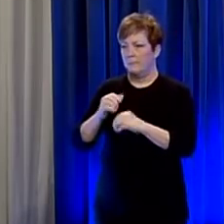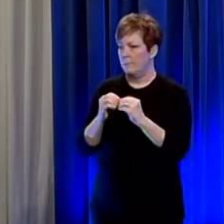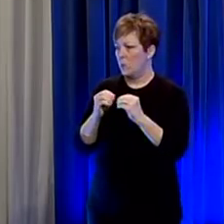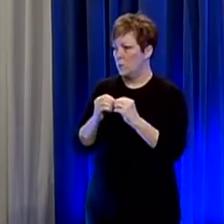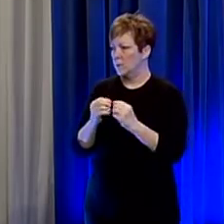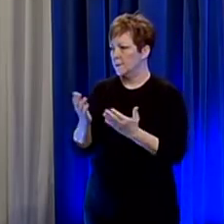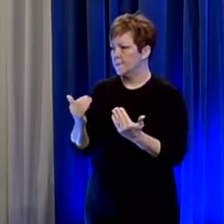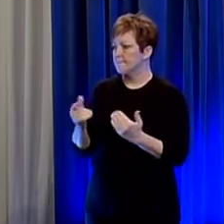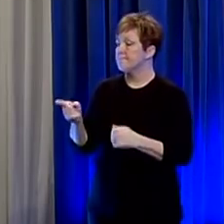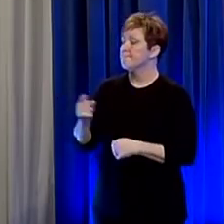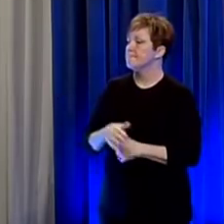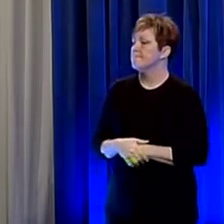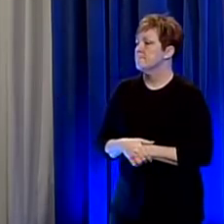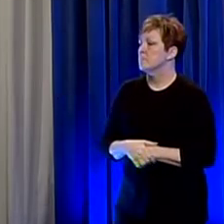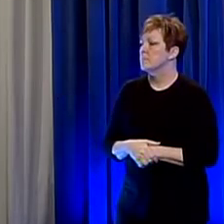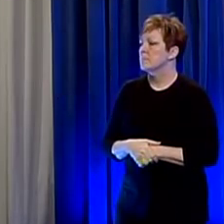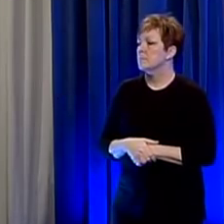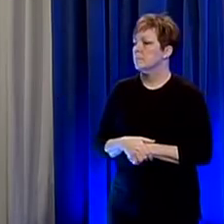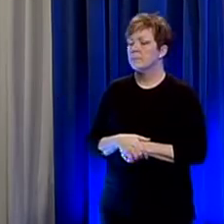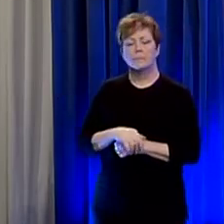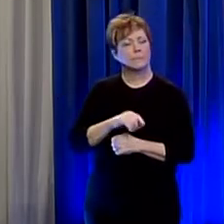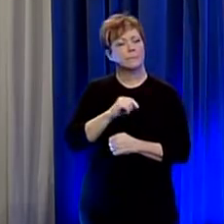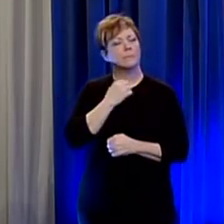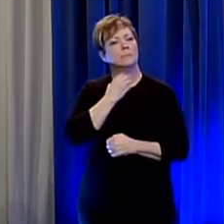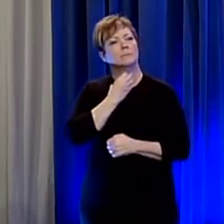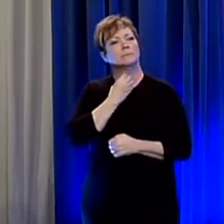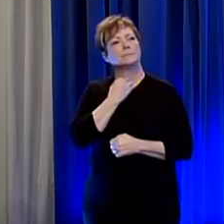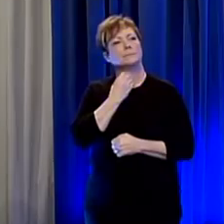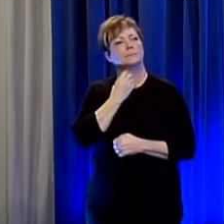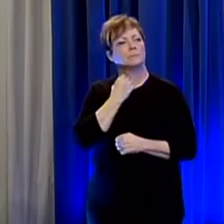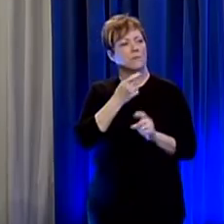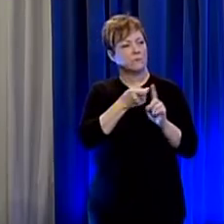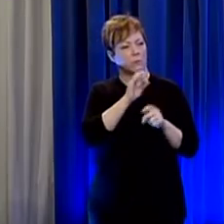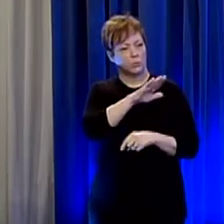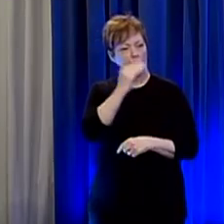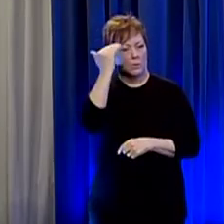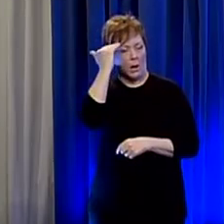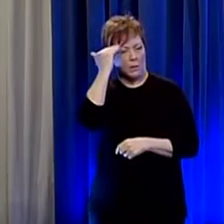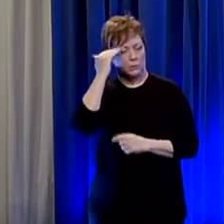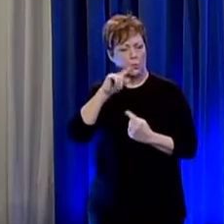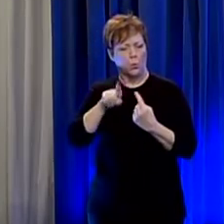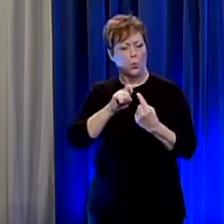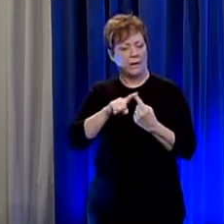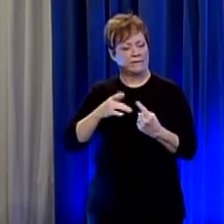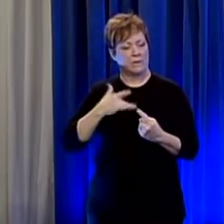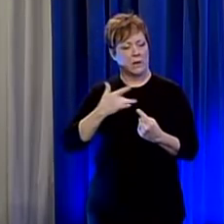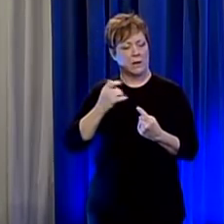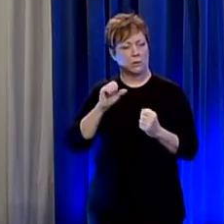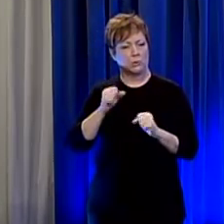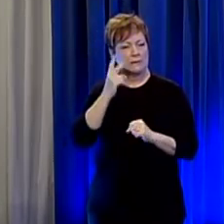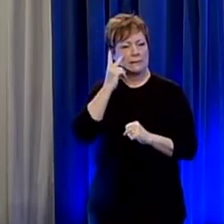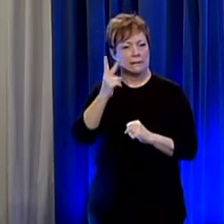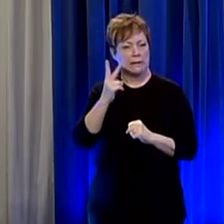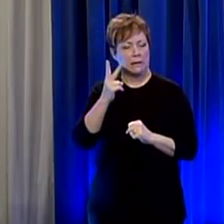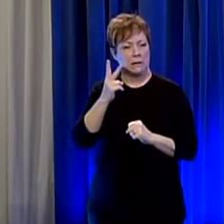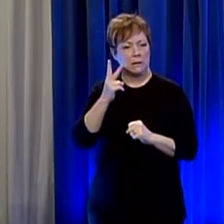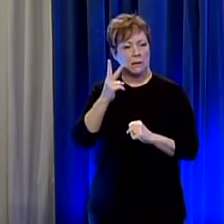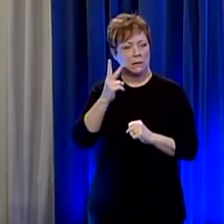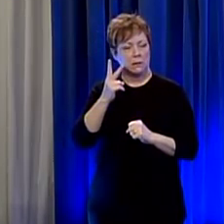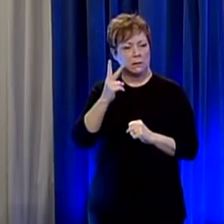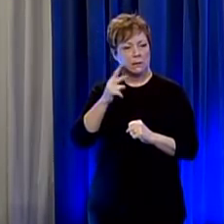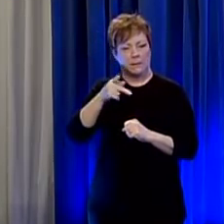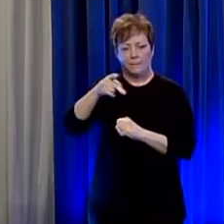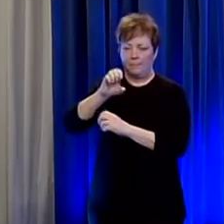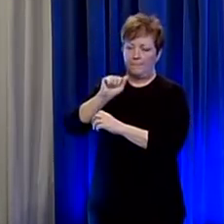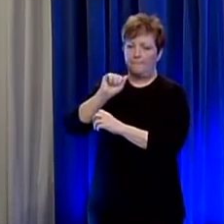dr aris when do you think based on what you know we can expect to see the virus peak in alabama and does